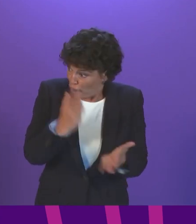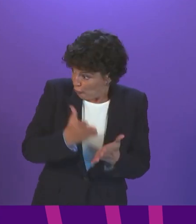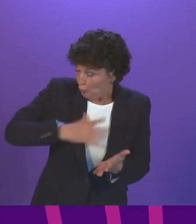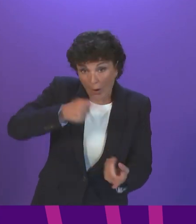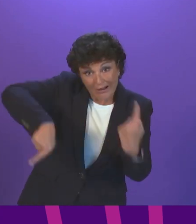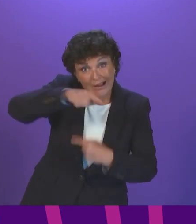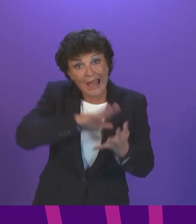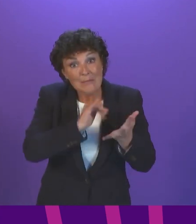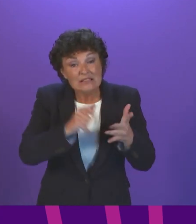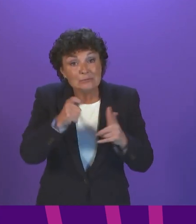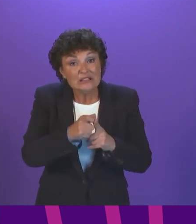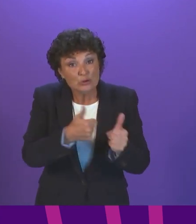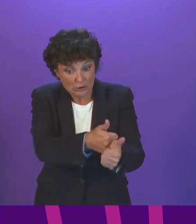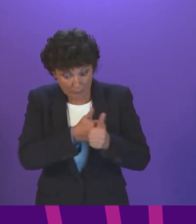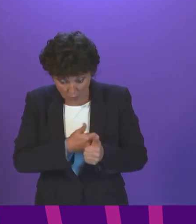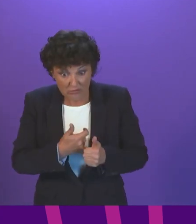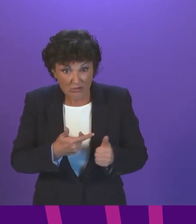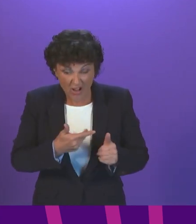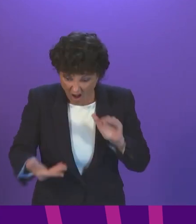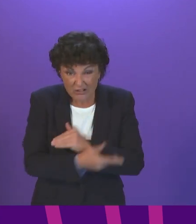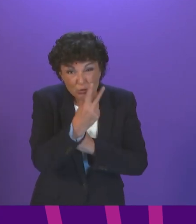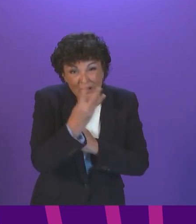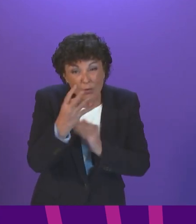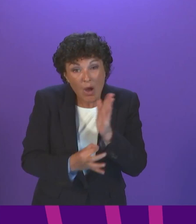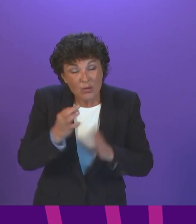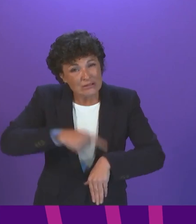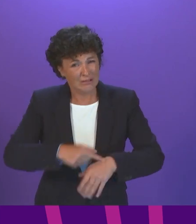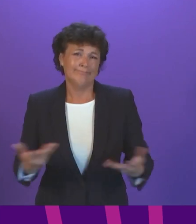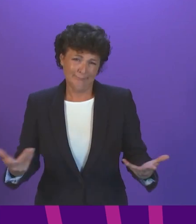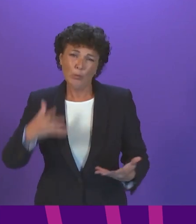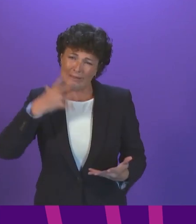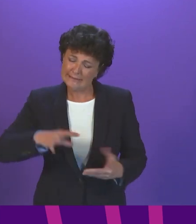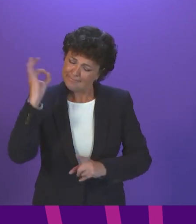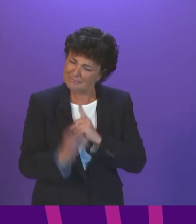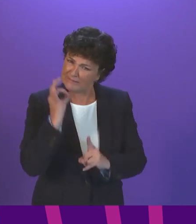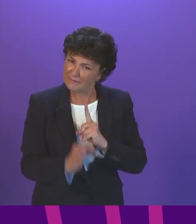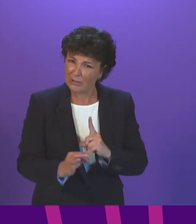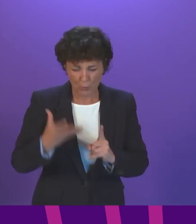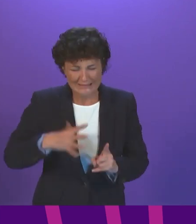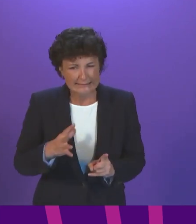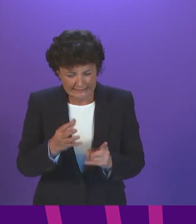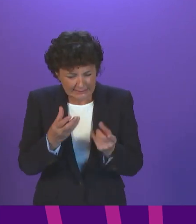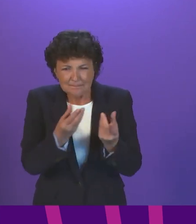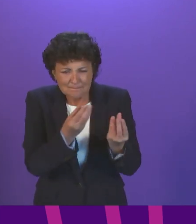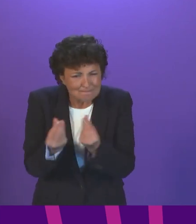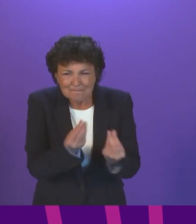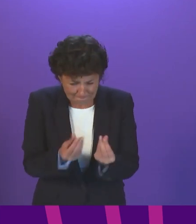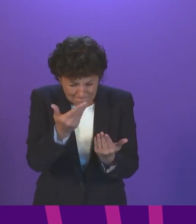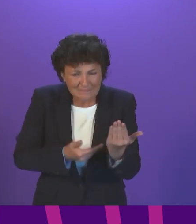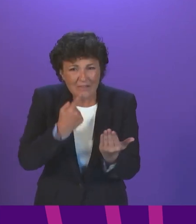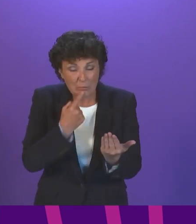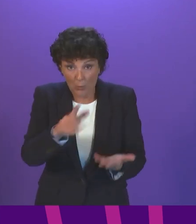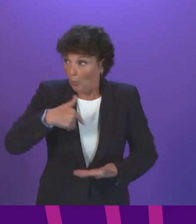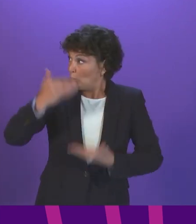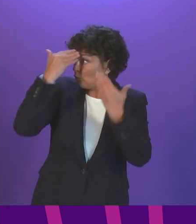to support in just 24 hours' time. We need specifics, but we don't have them. We don't know how the